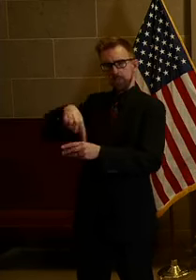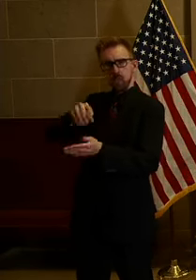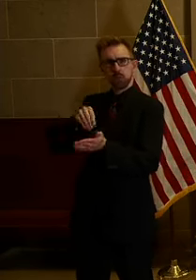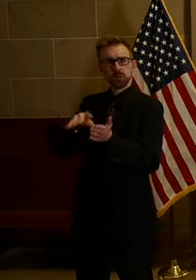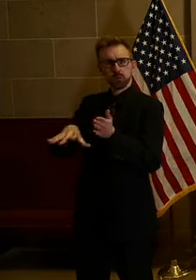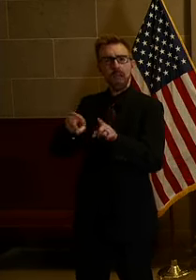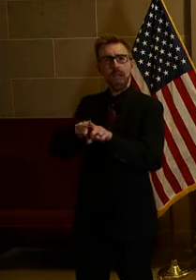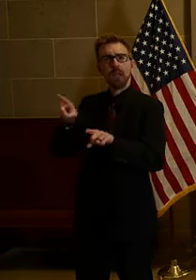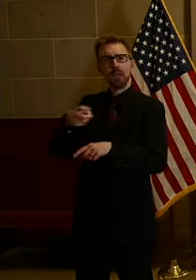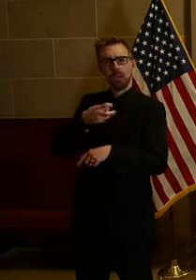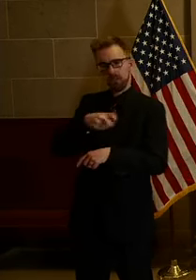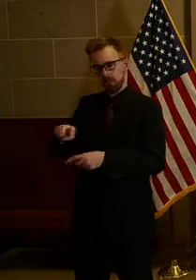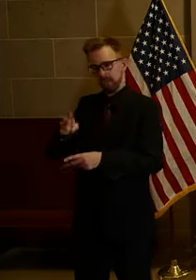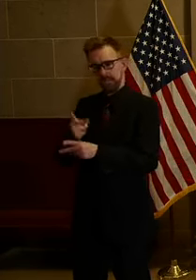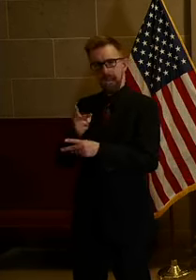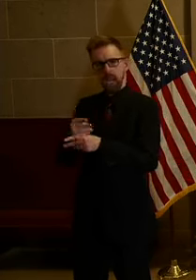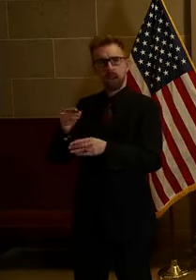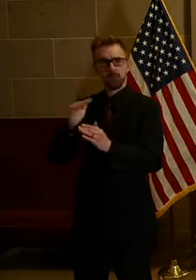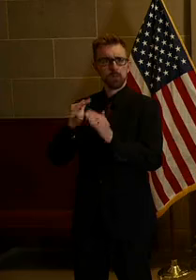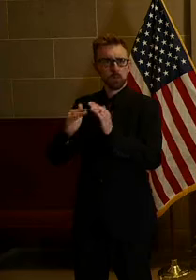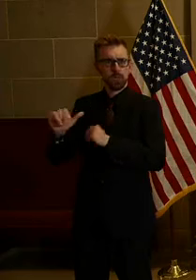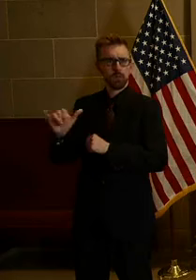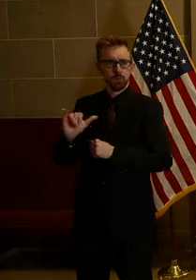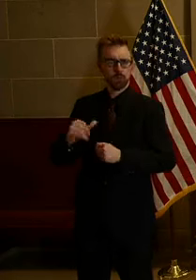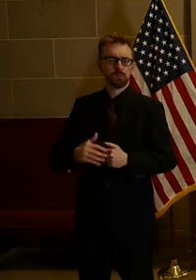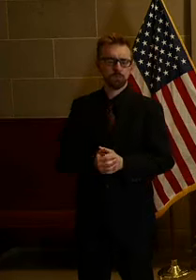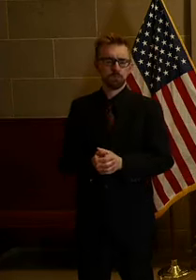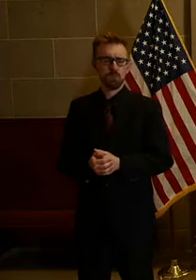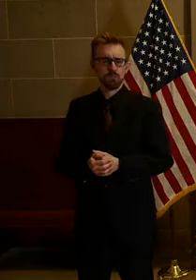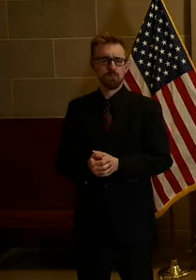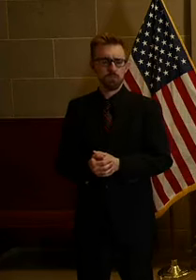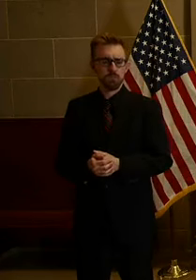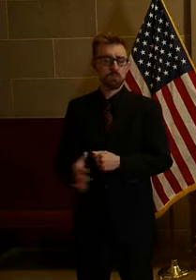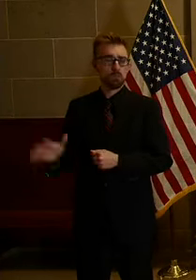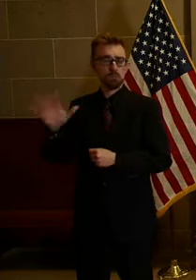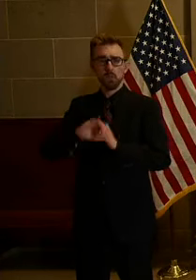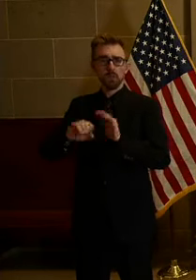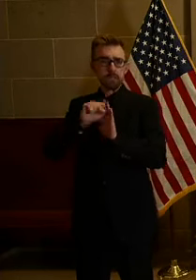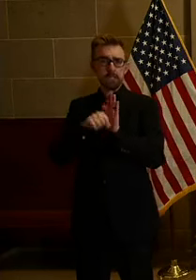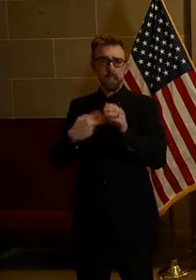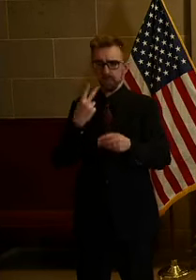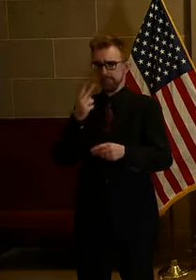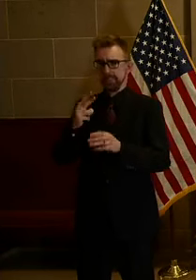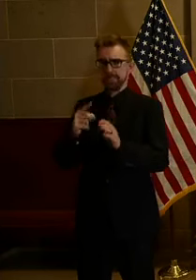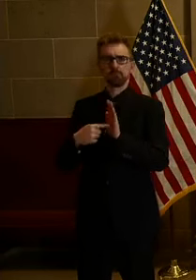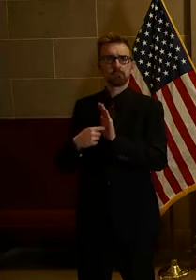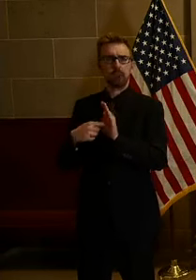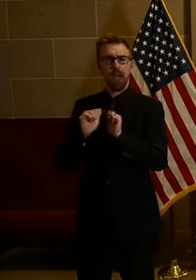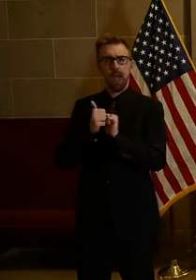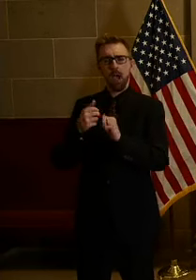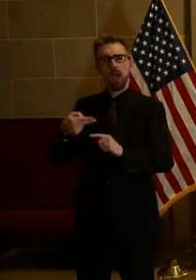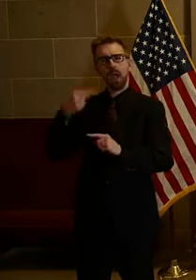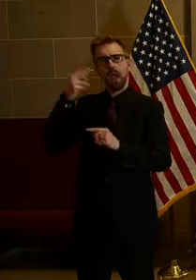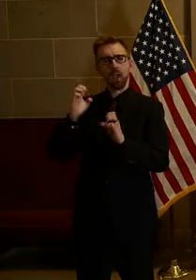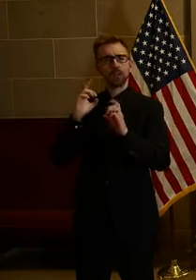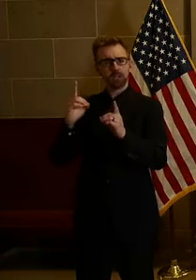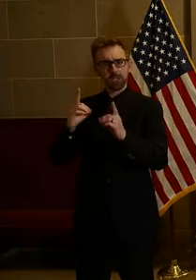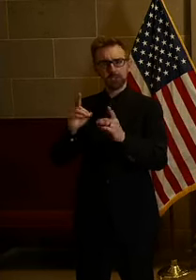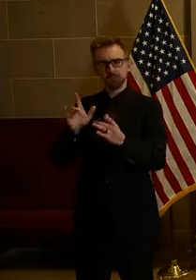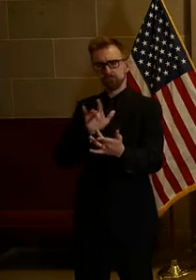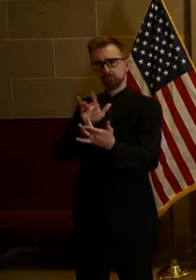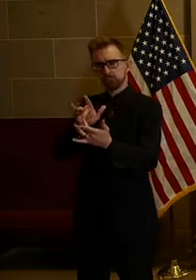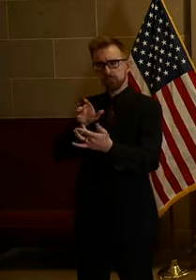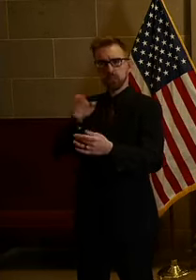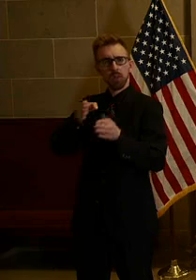pivoting to care for their communities as well. All around the state, there are phenomenal examples of the ways higher ed institutions are meeting local and regional